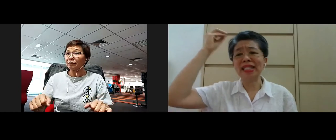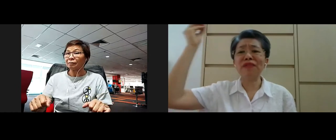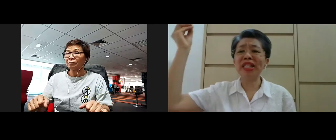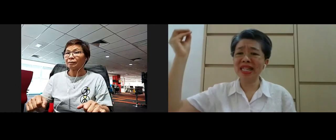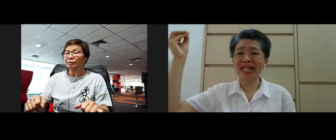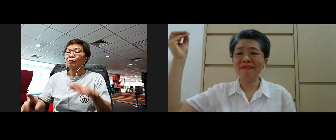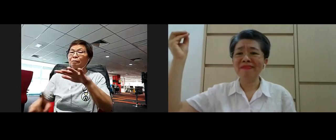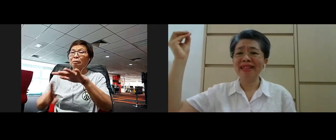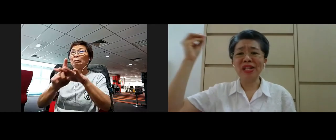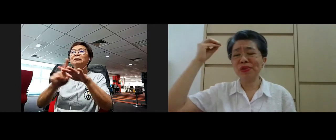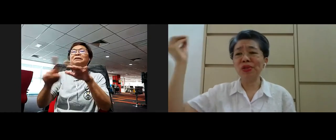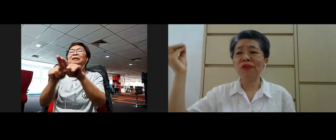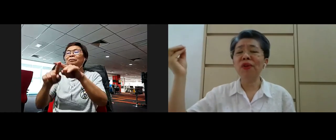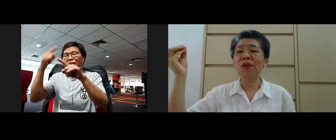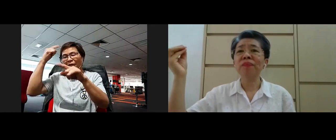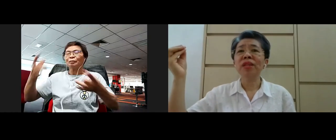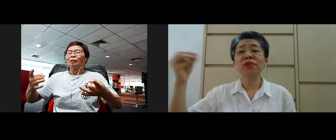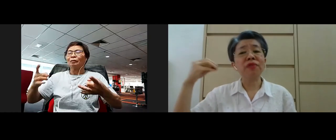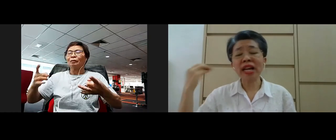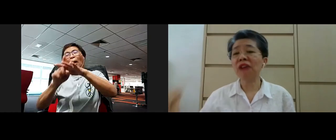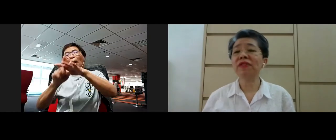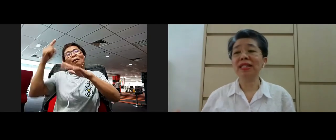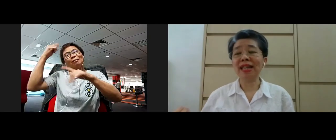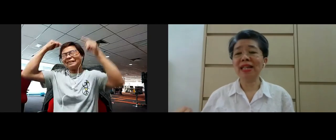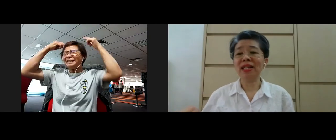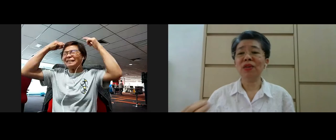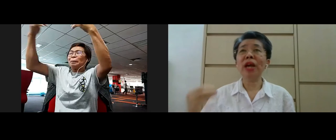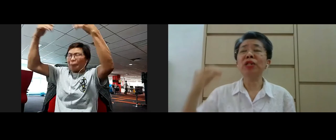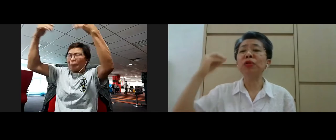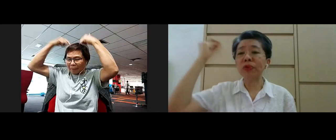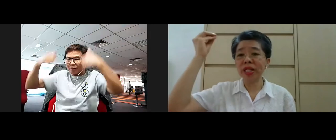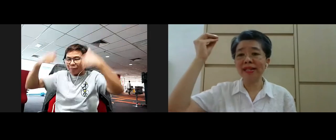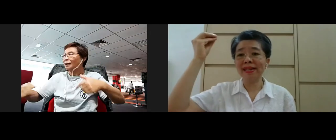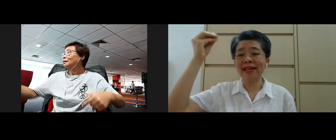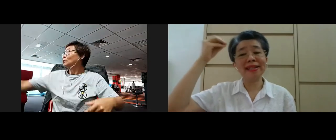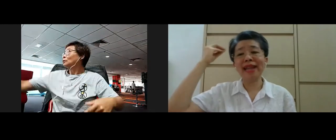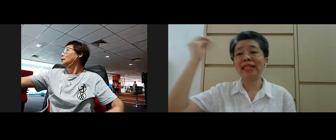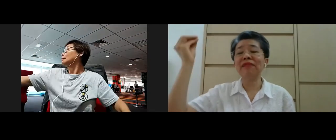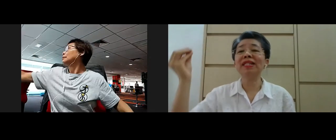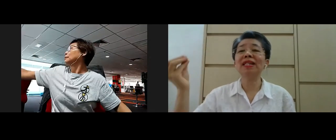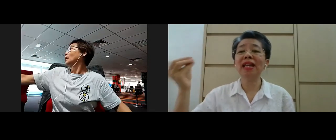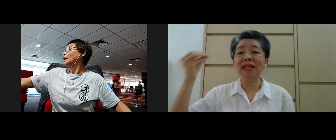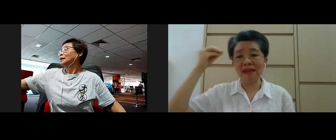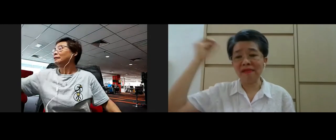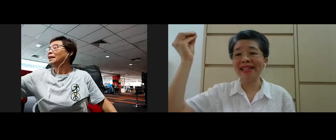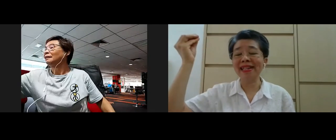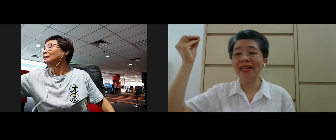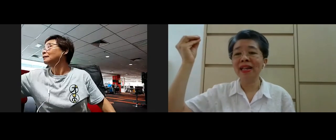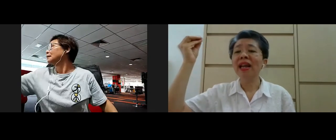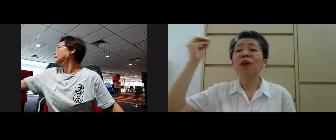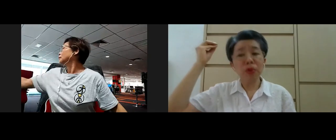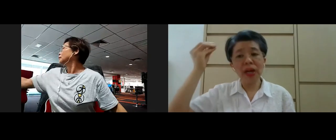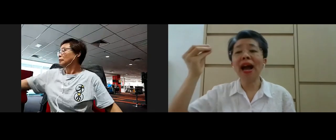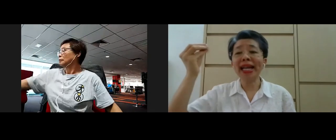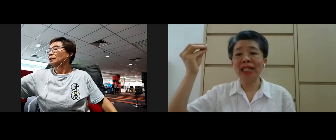negativity and so on and so forth so right effort again when you notice there's negativity that arises